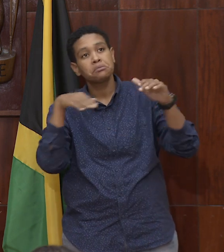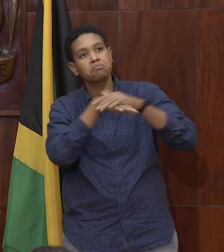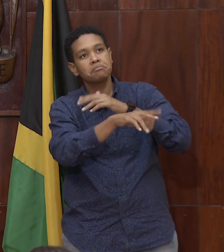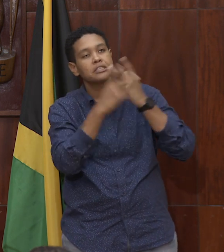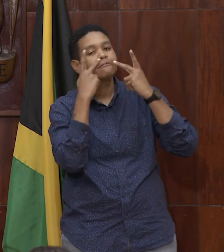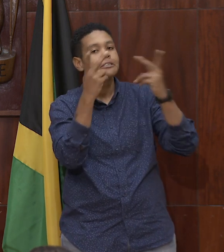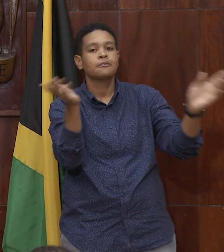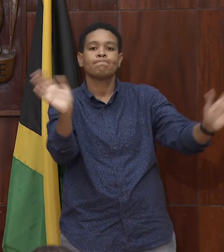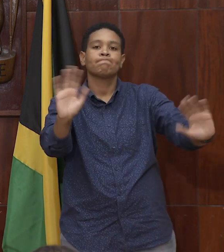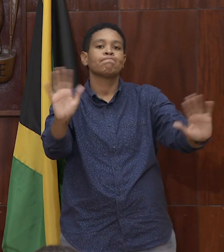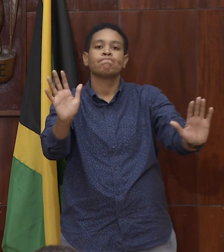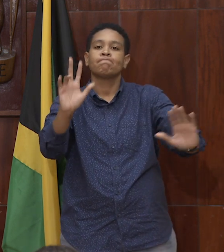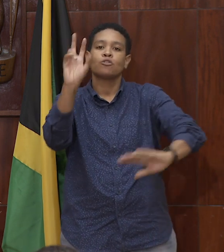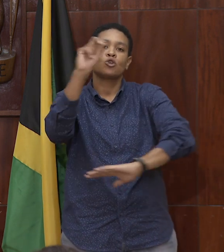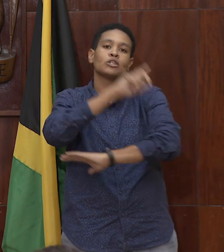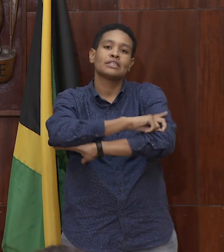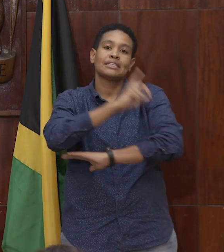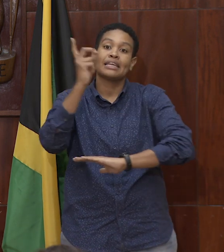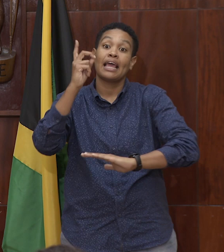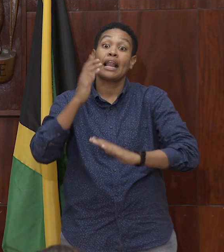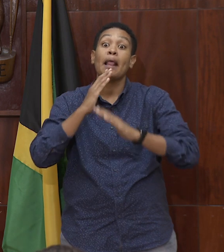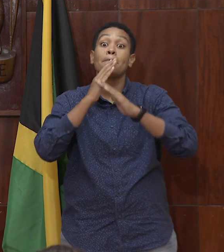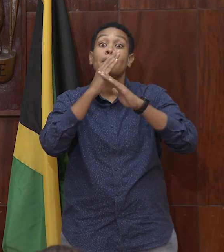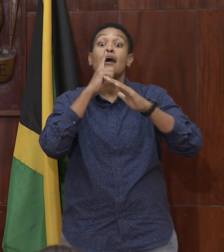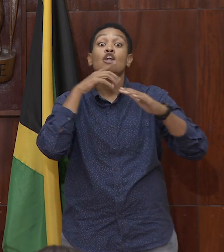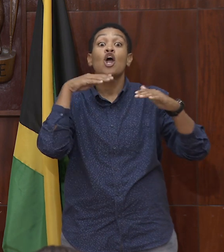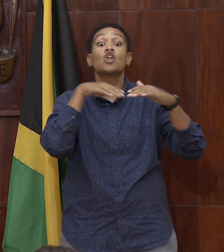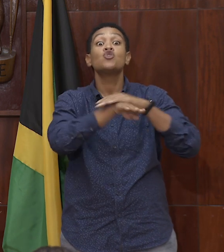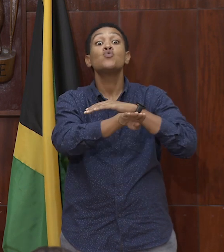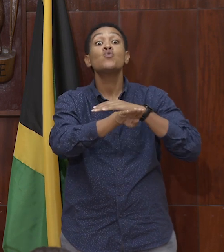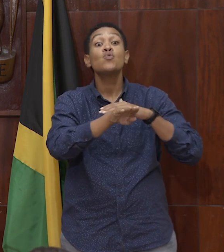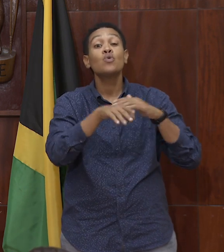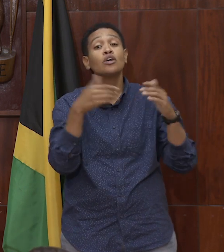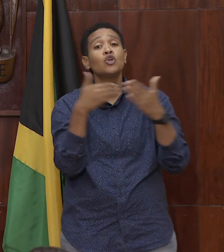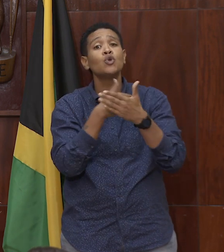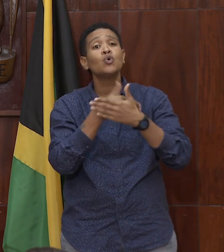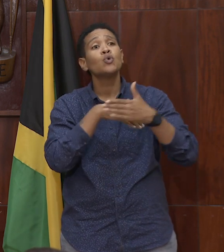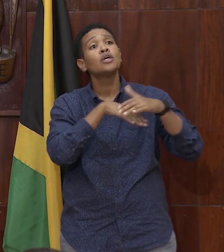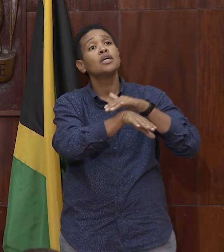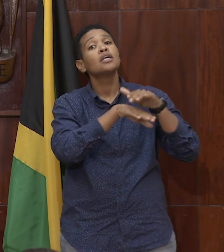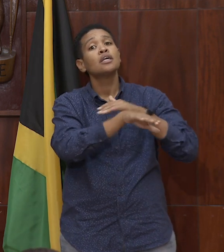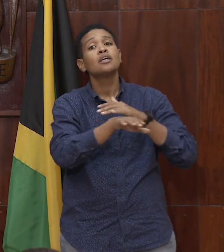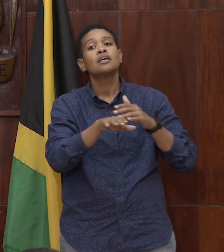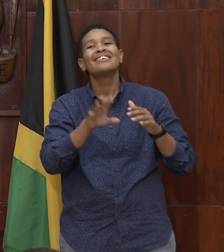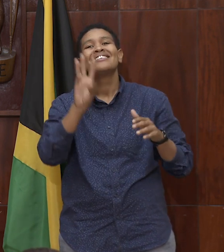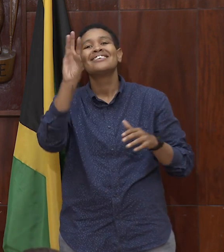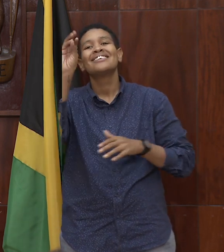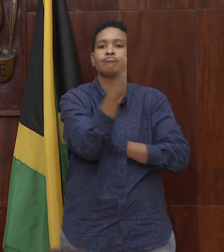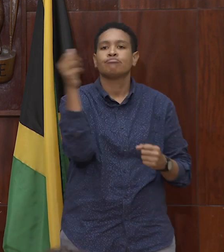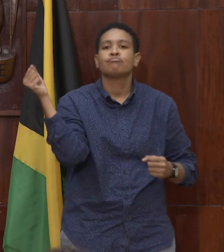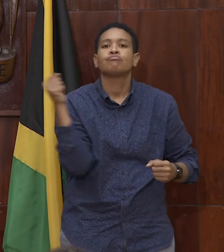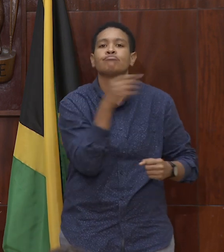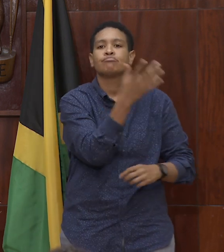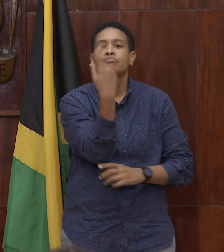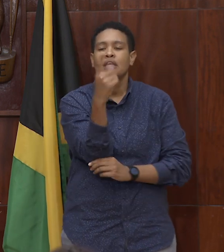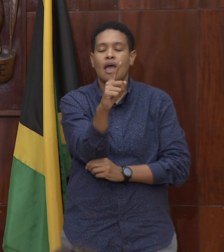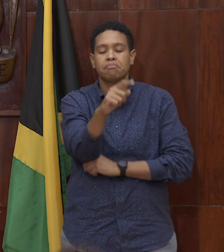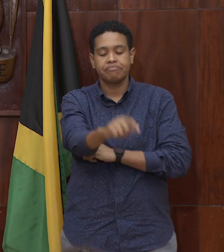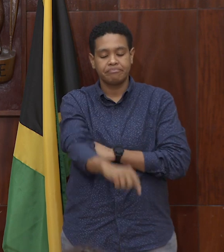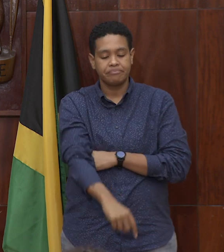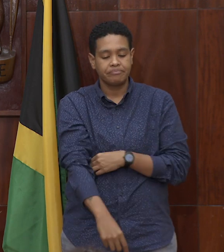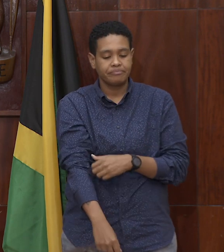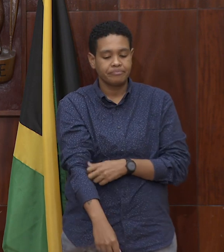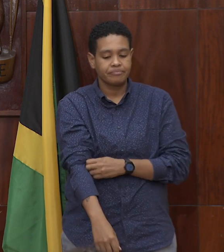ban on new admissions have been pushed to 60 days. The ban